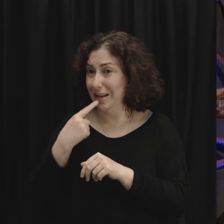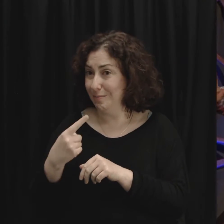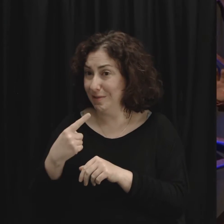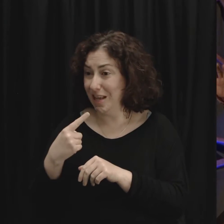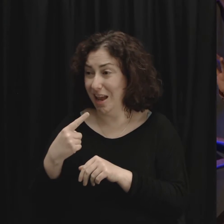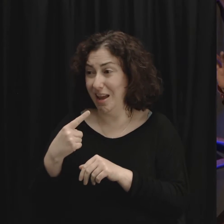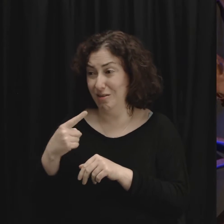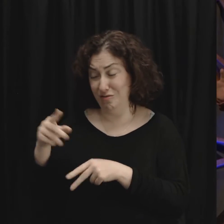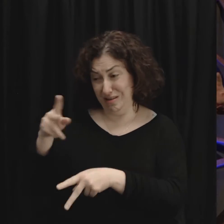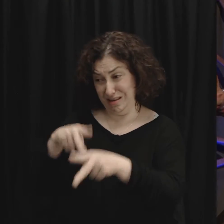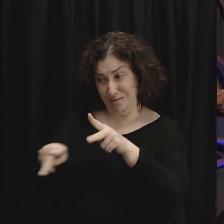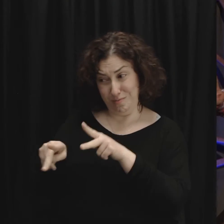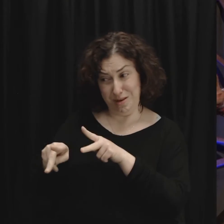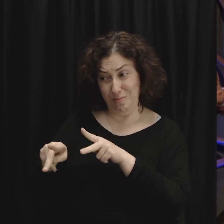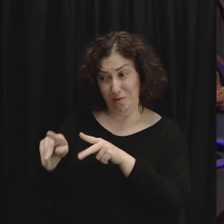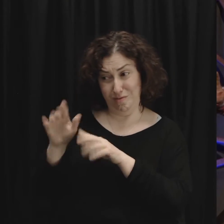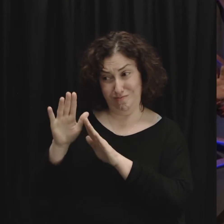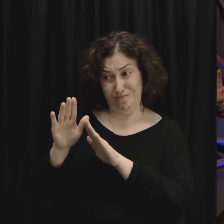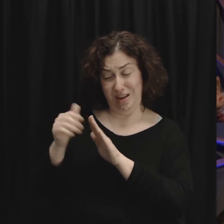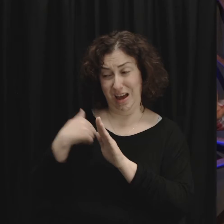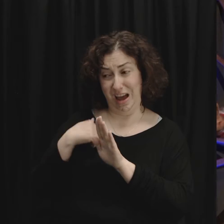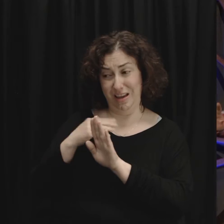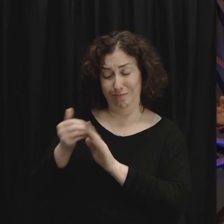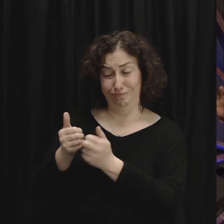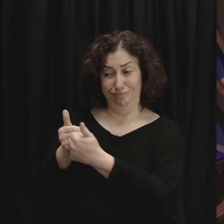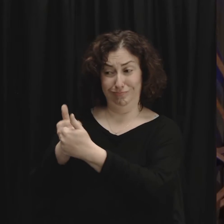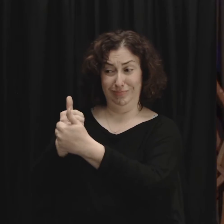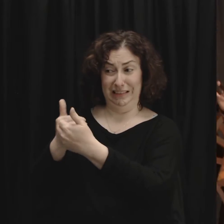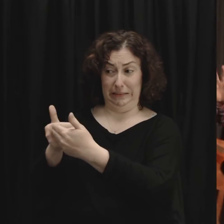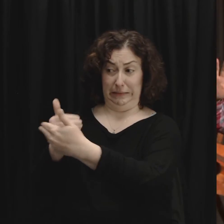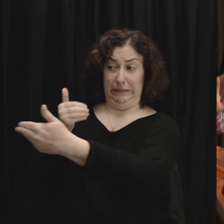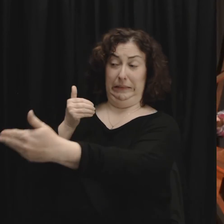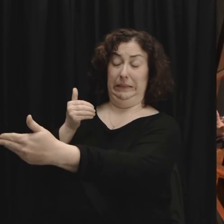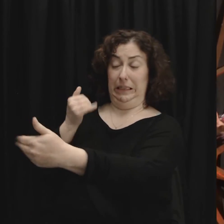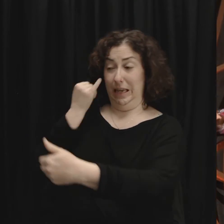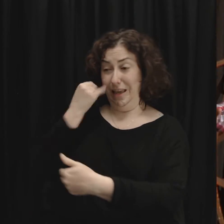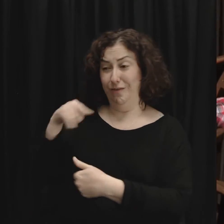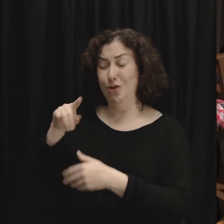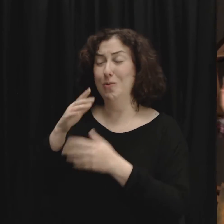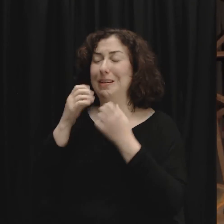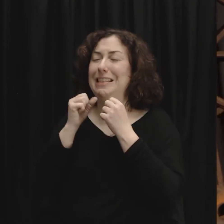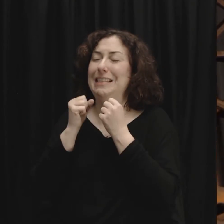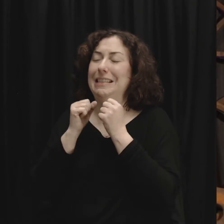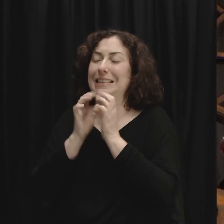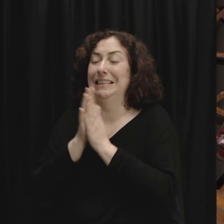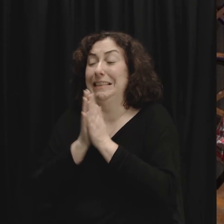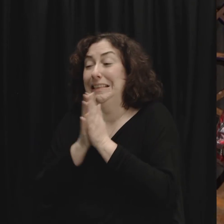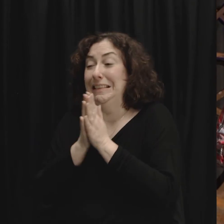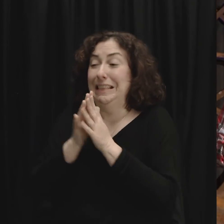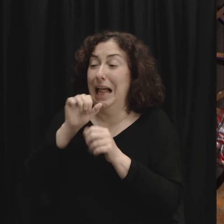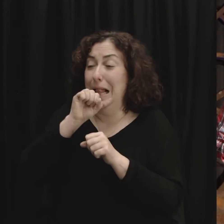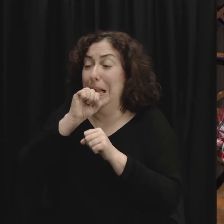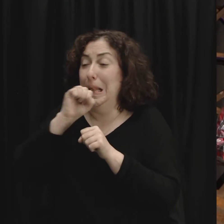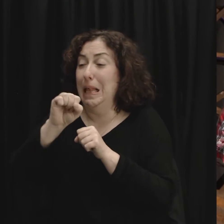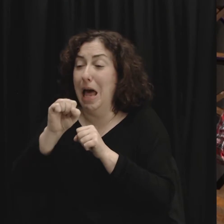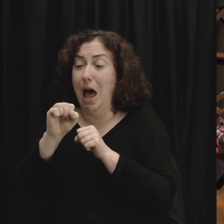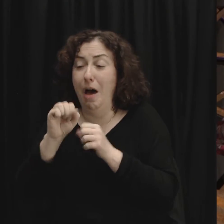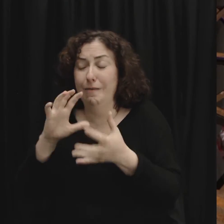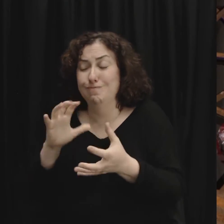of sick people at arm's length if you are someone who thrives on drama you will not be close to me because I